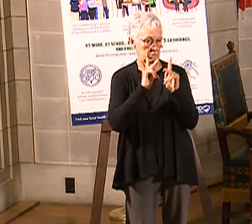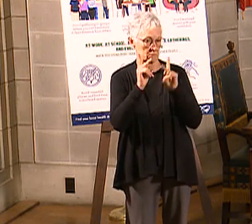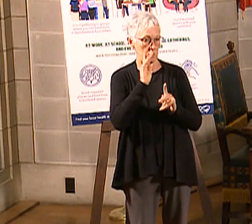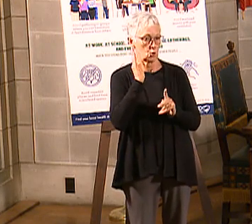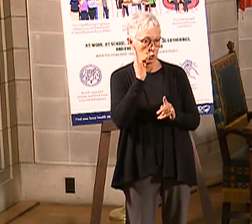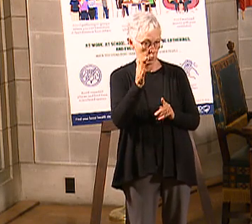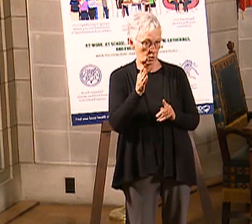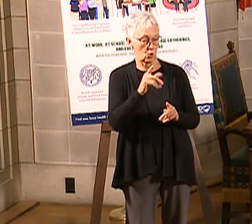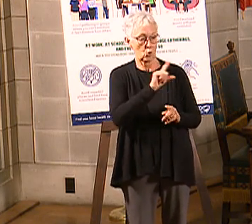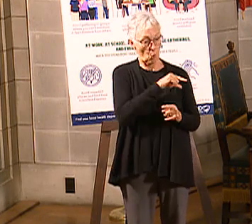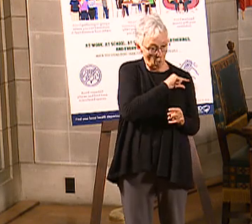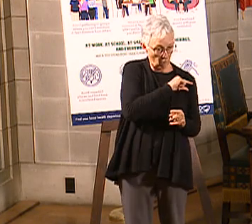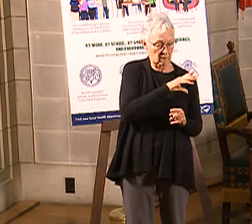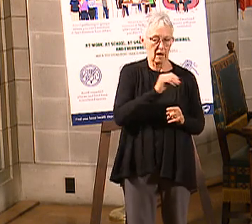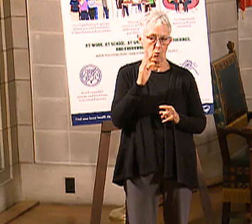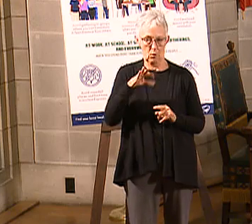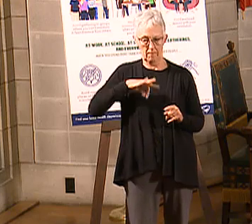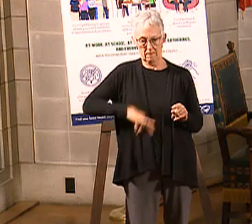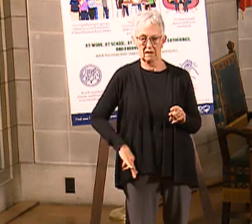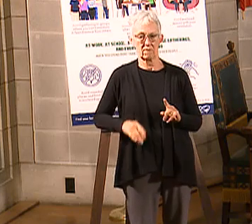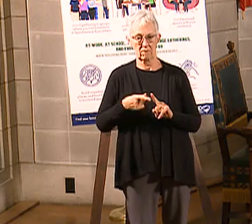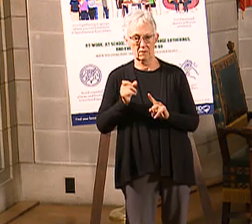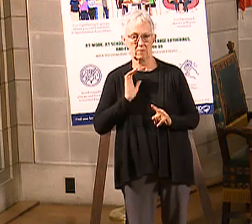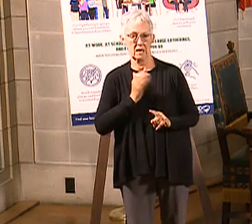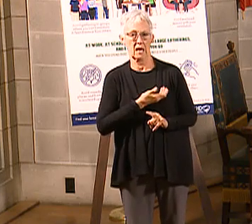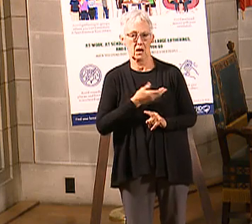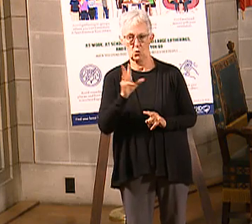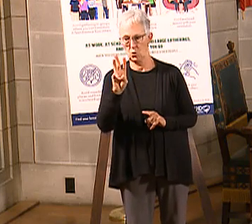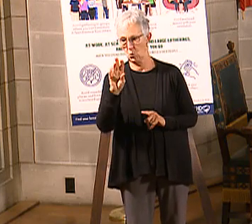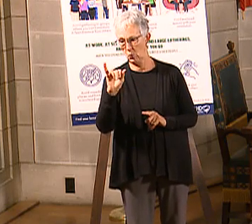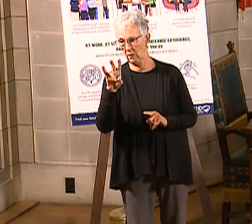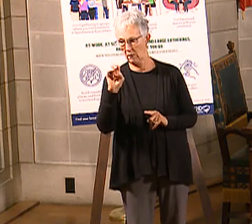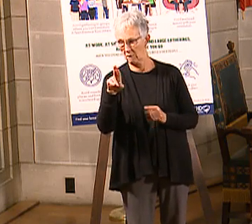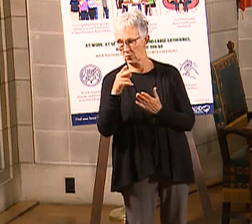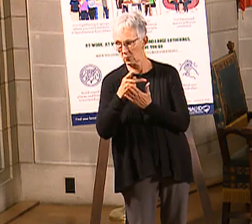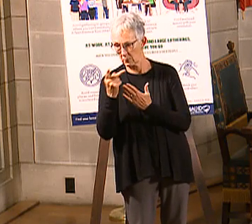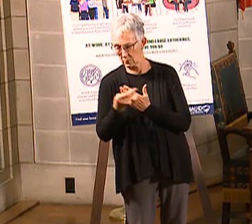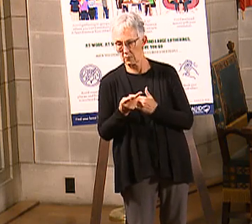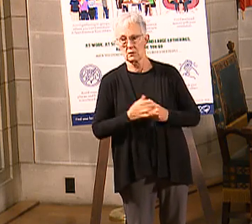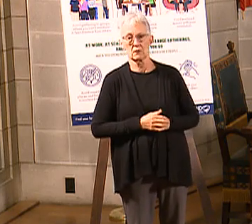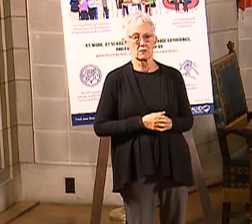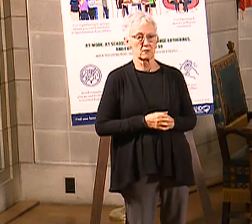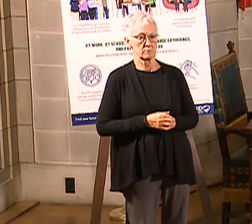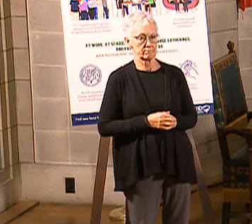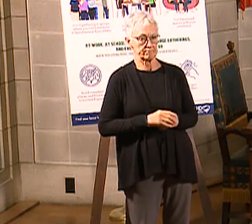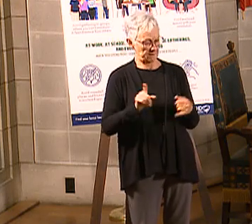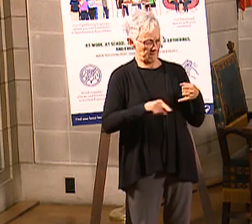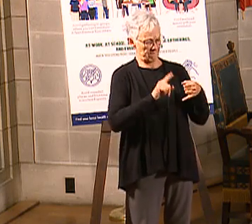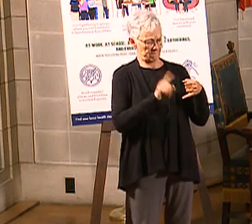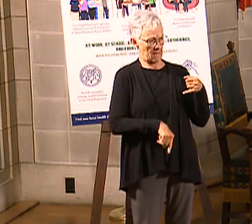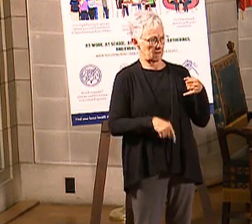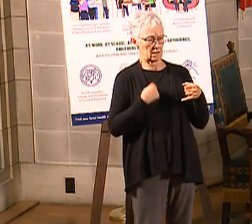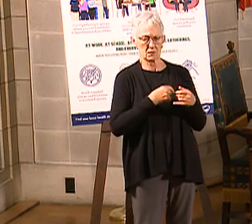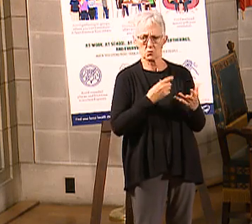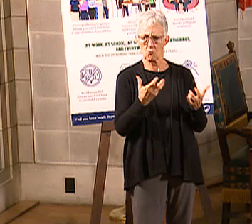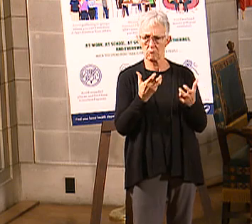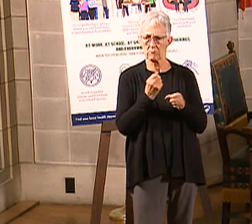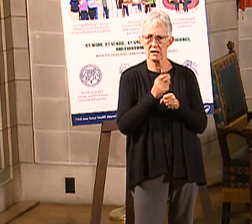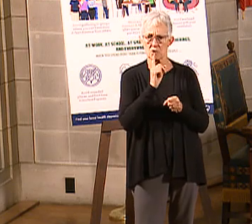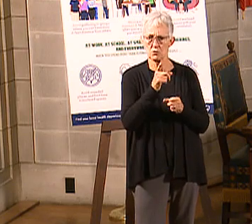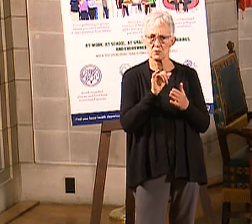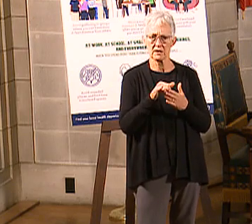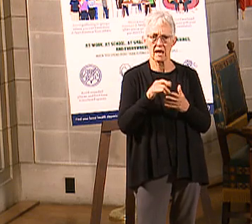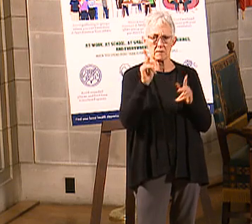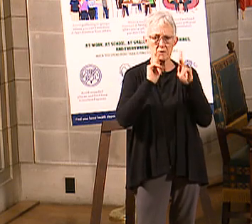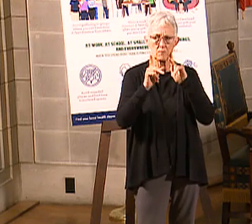benefit from our waiver, and we're very excited about it. Finally, we want to make sure that our listeners here today in the press